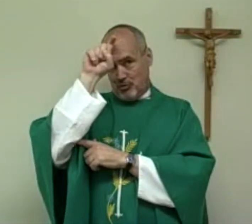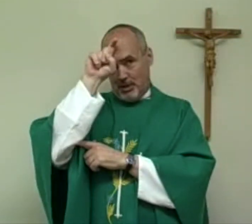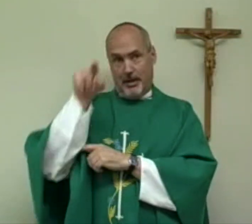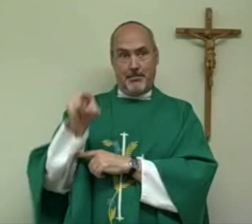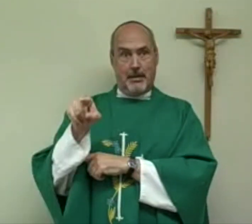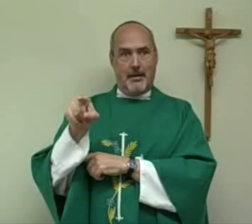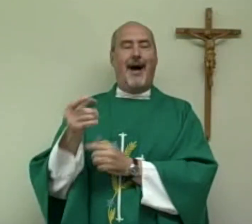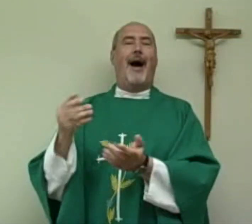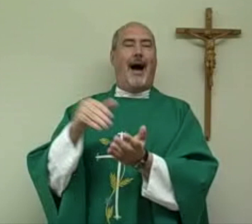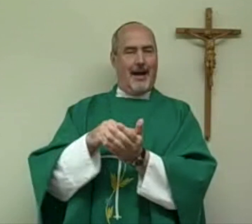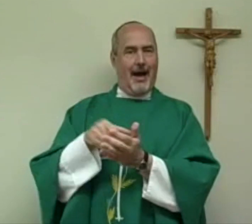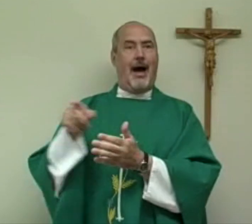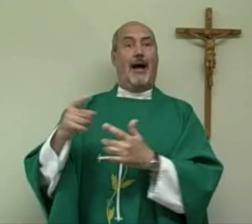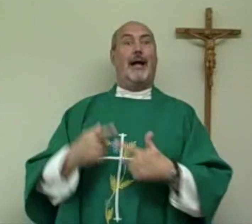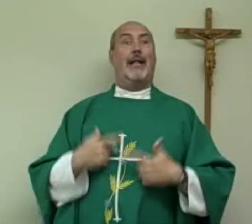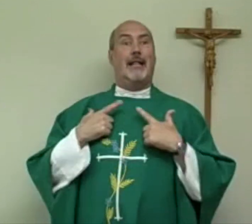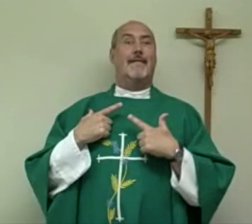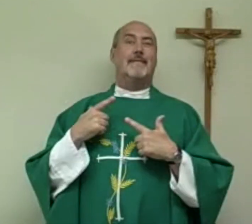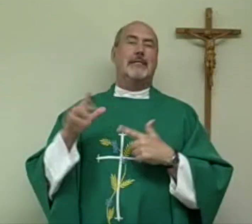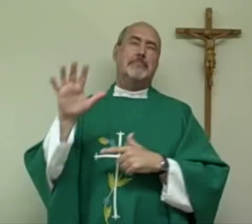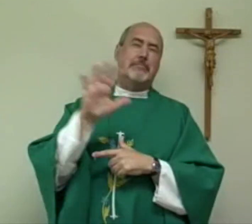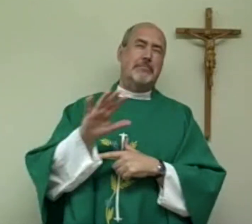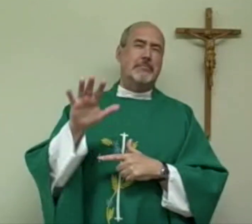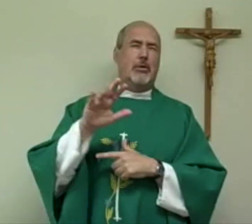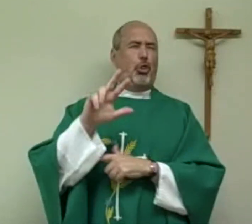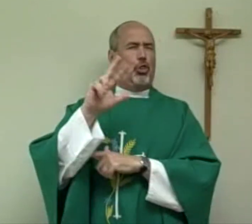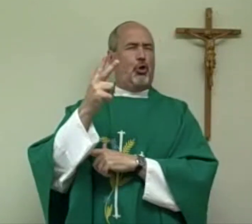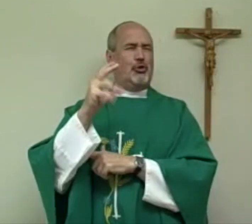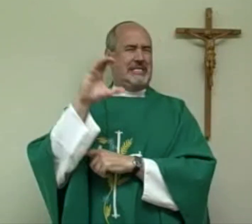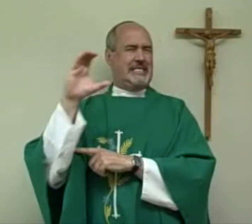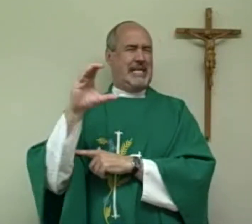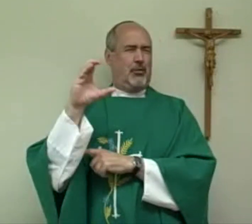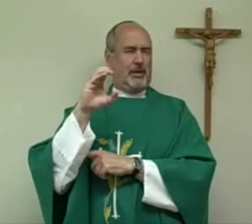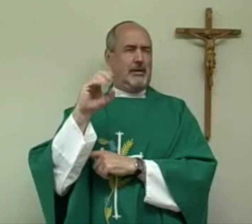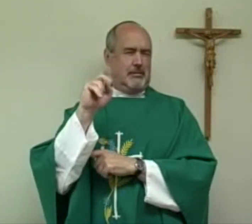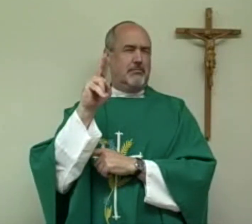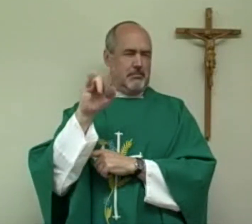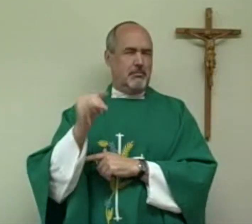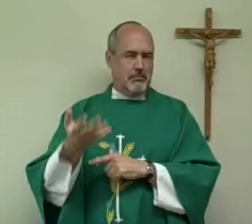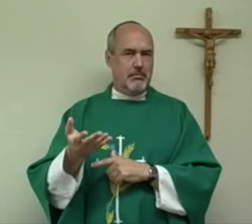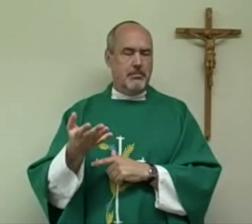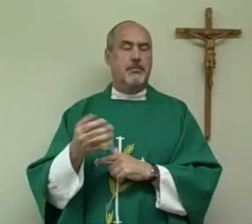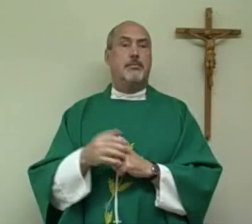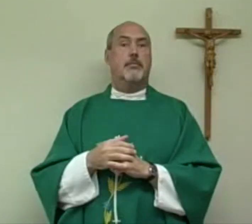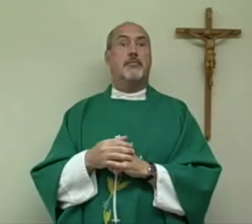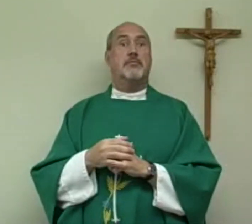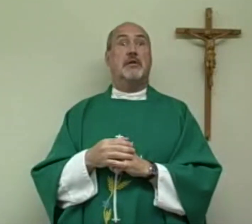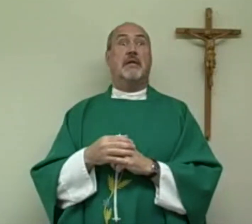We can also look at St. Mary of Egypt, again, who lived back around the 3rd century